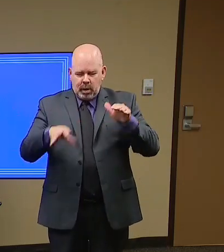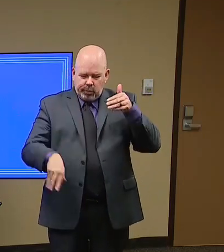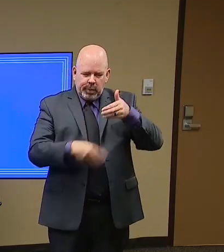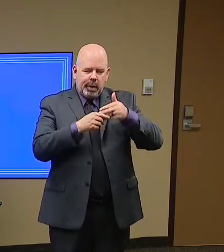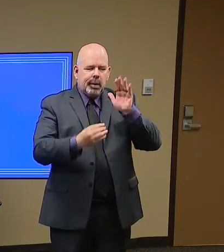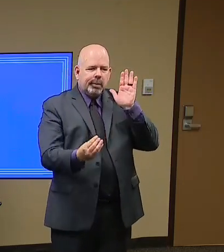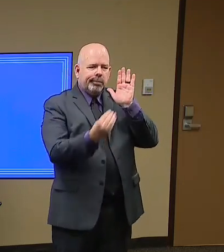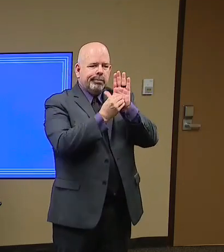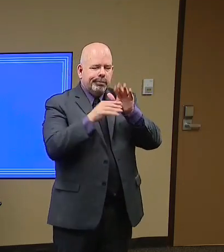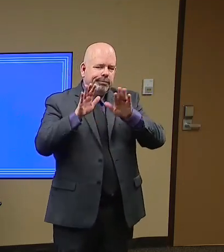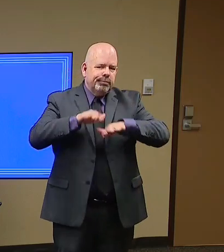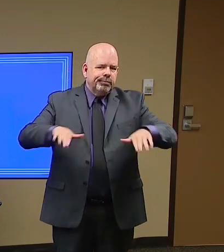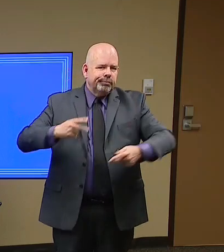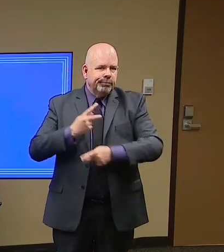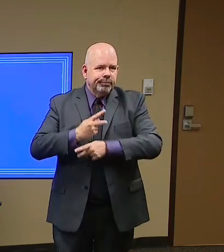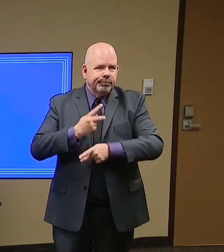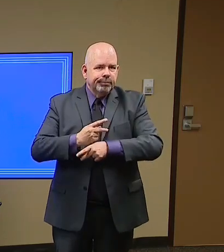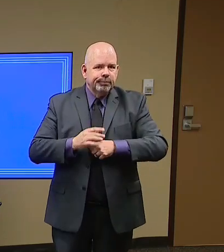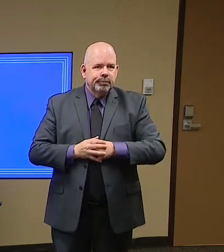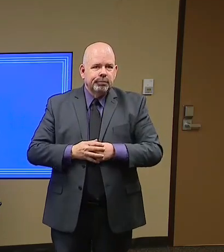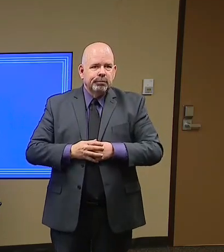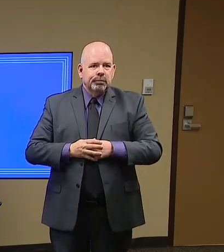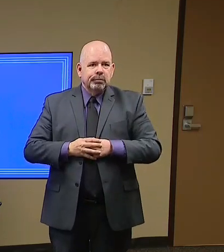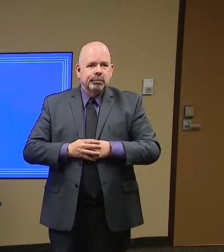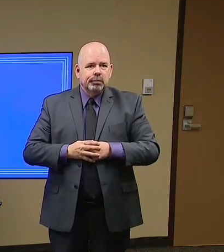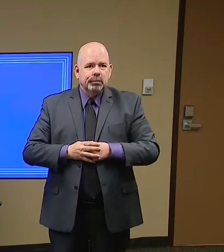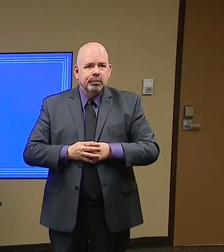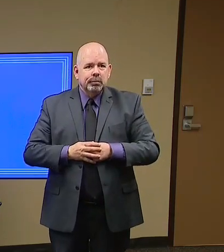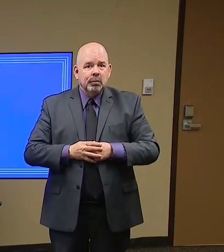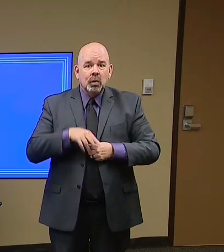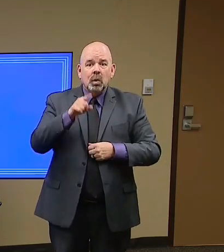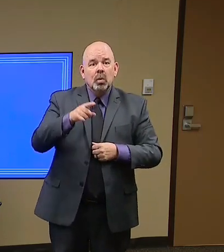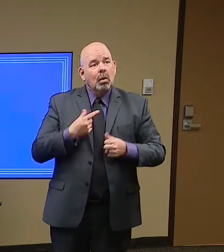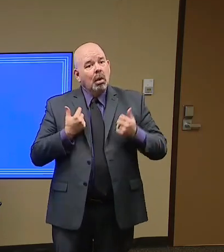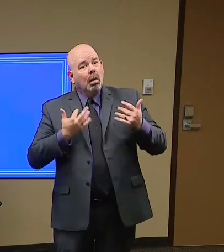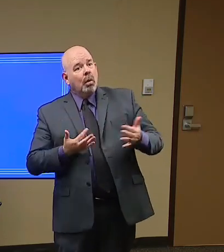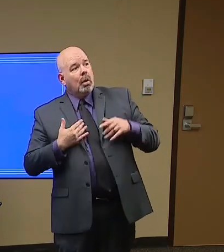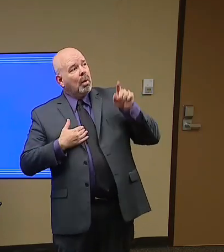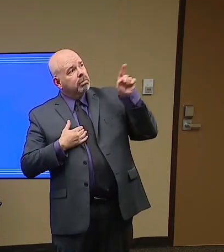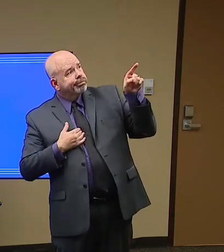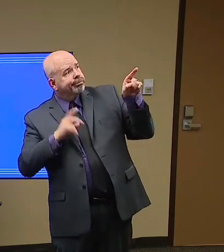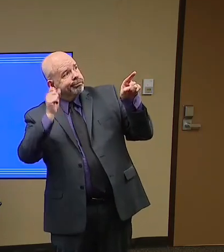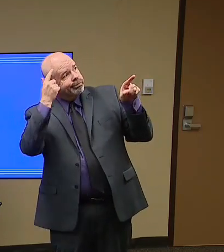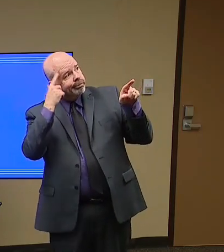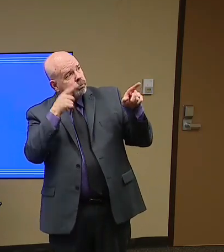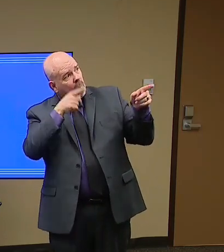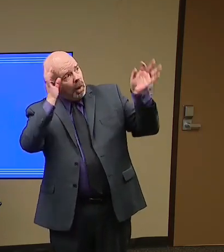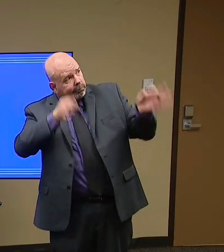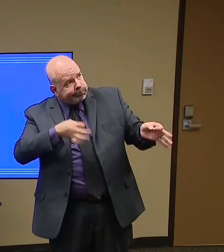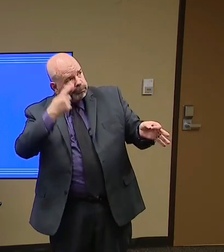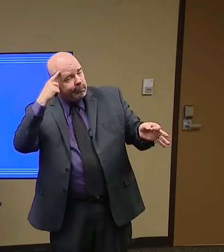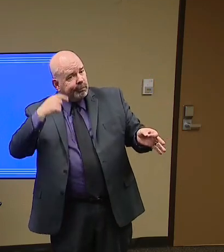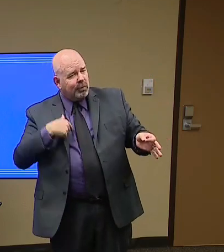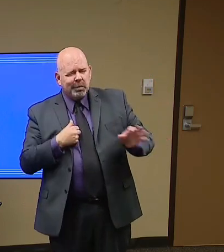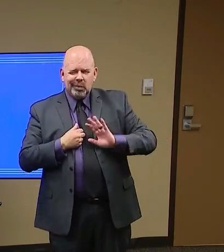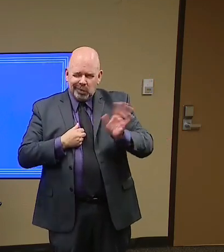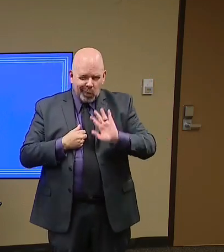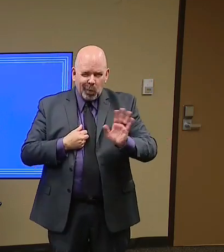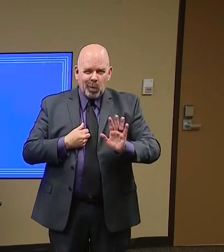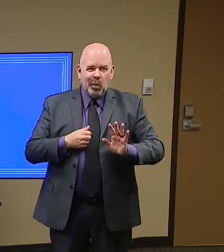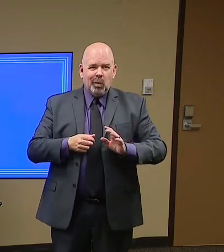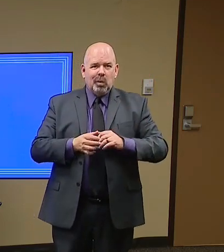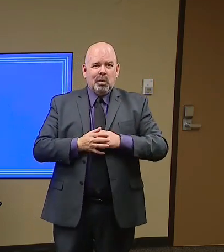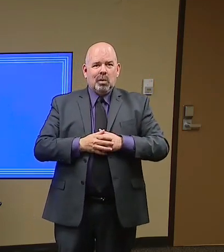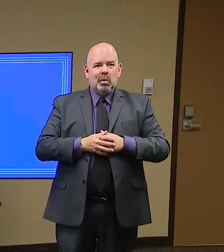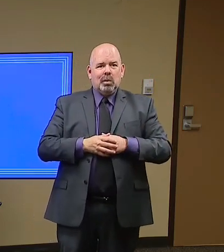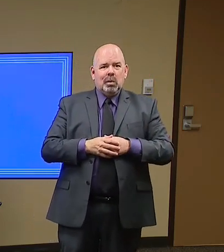Don't wait on the government. Remember, the local government is hamstrung by the governor's order on what we can do. We can